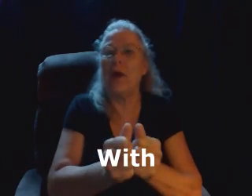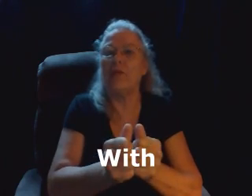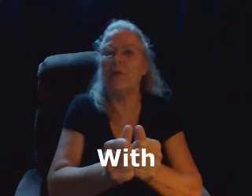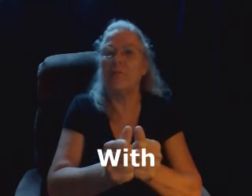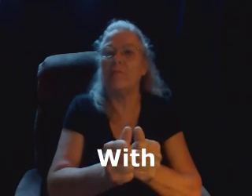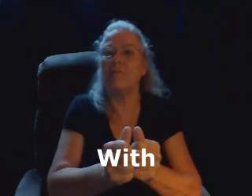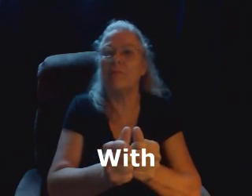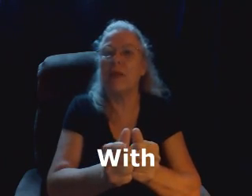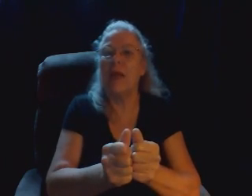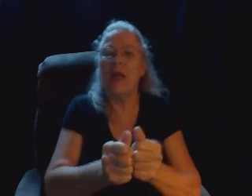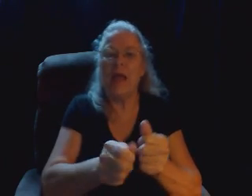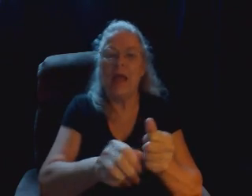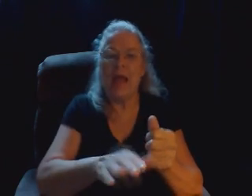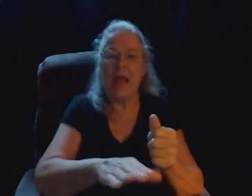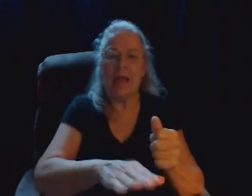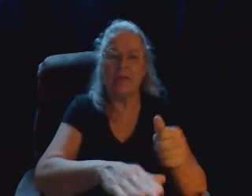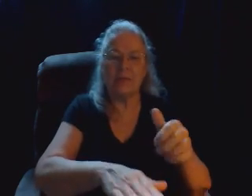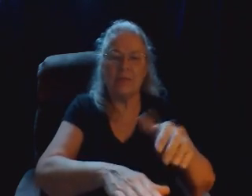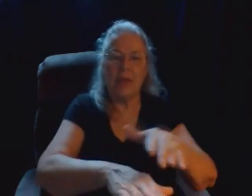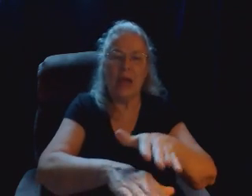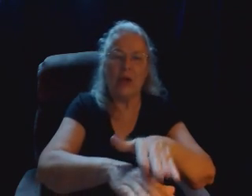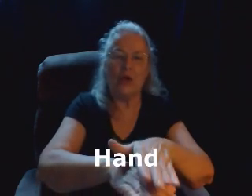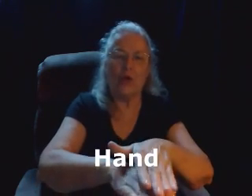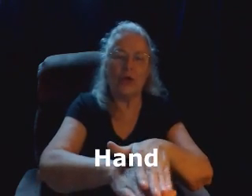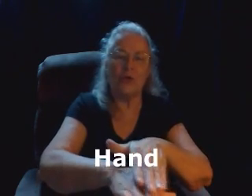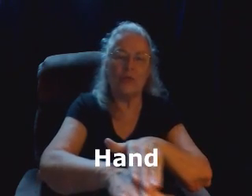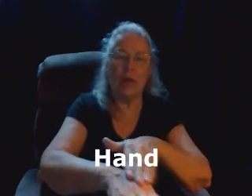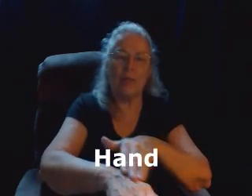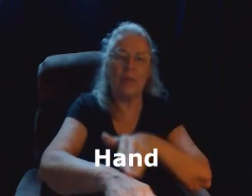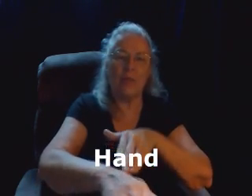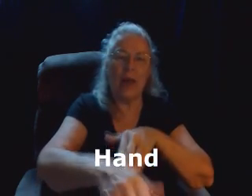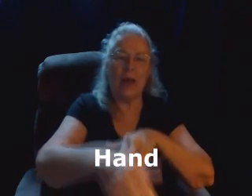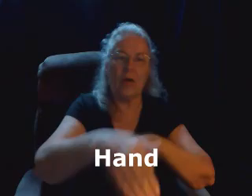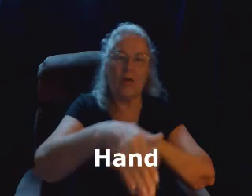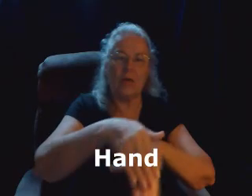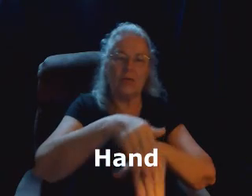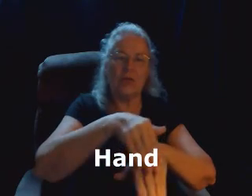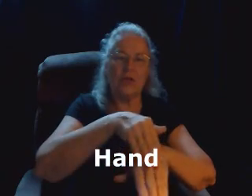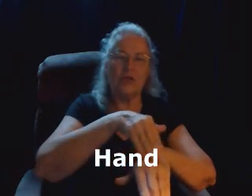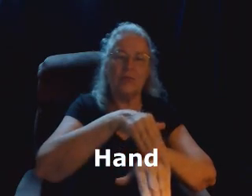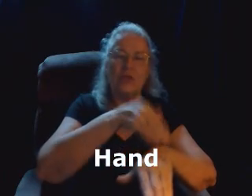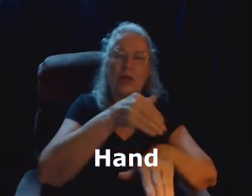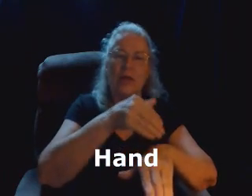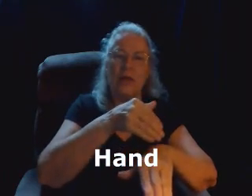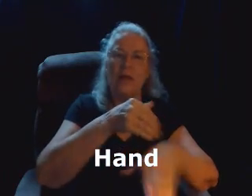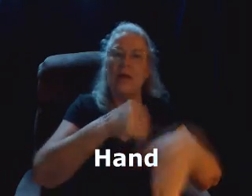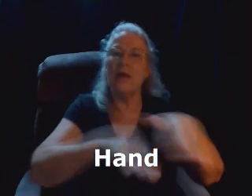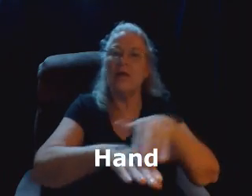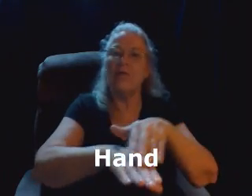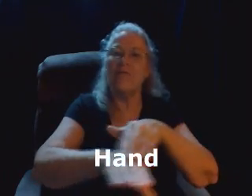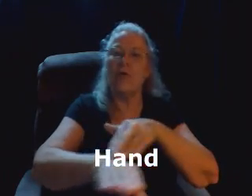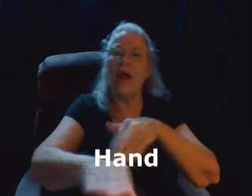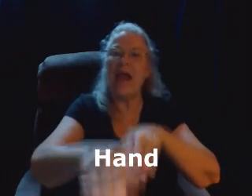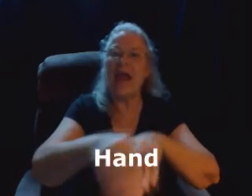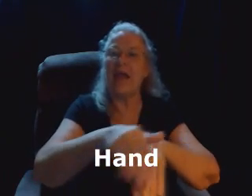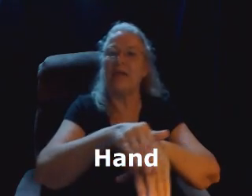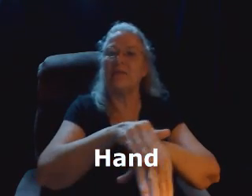With. Hands. You're going to rub the back, or touch them gently, for hands.